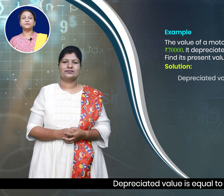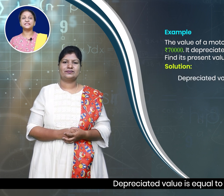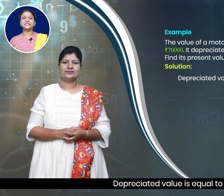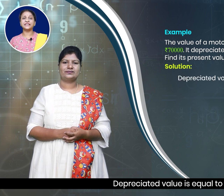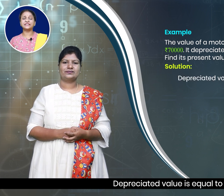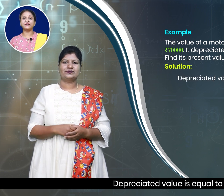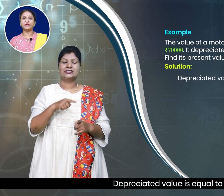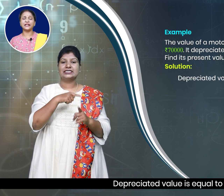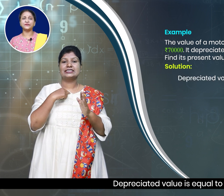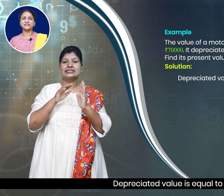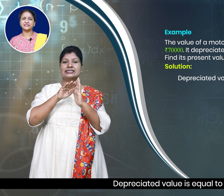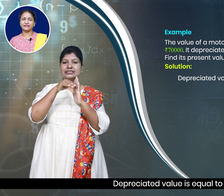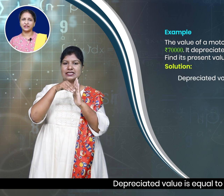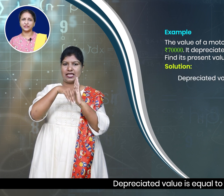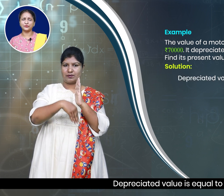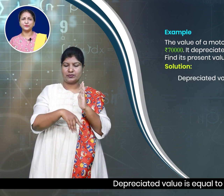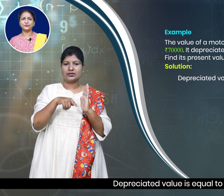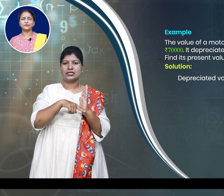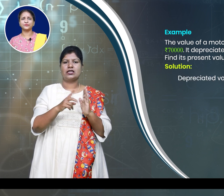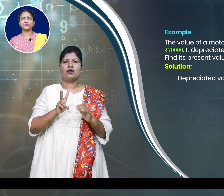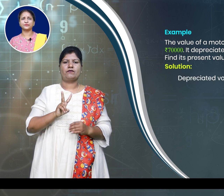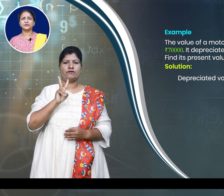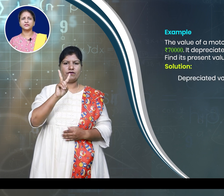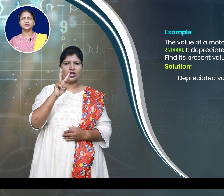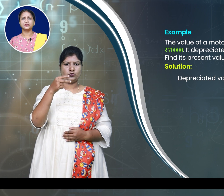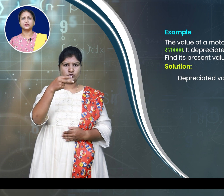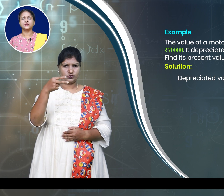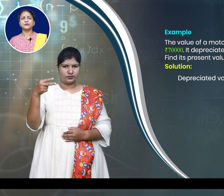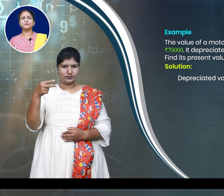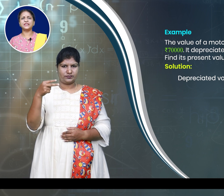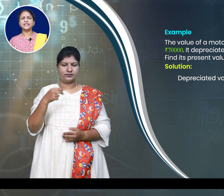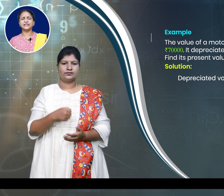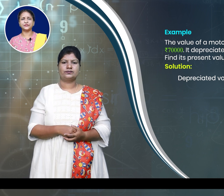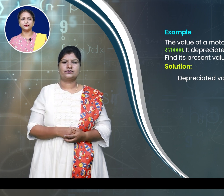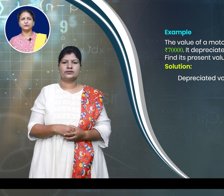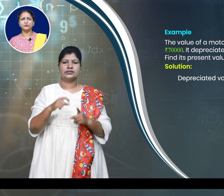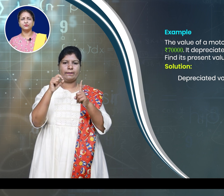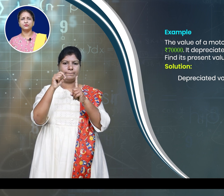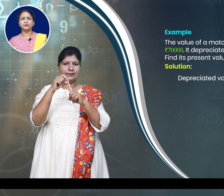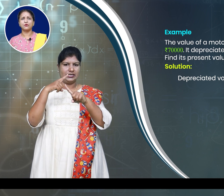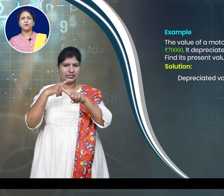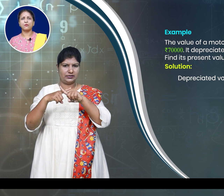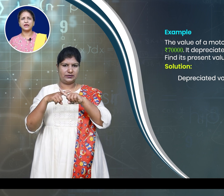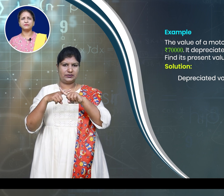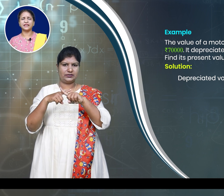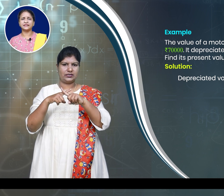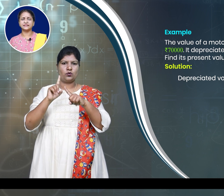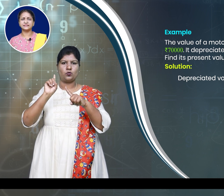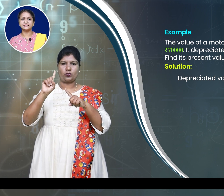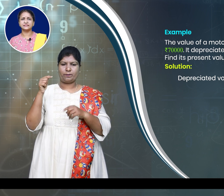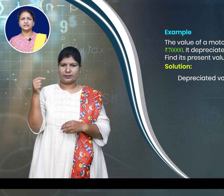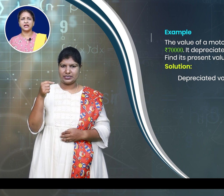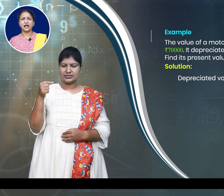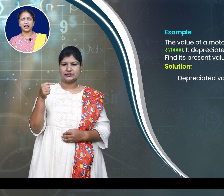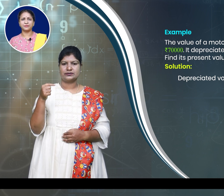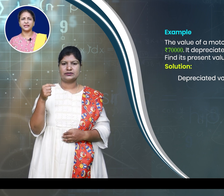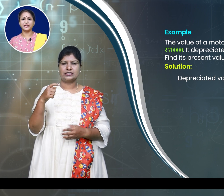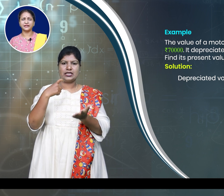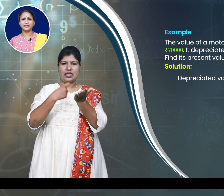Depreciated value. is equal to p into 1 minus r by 100